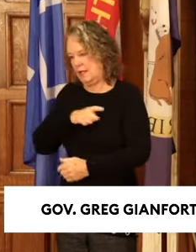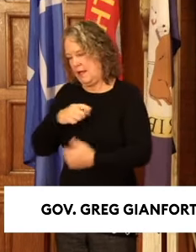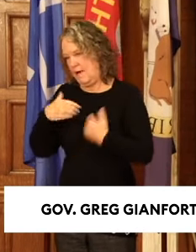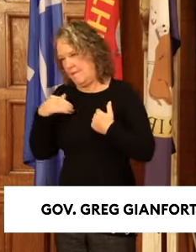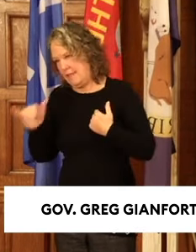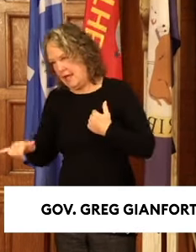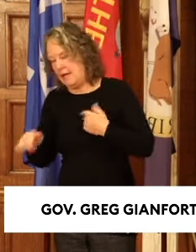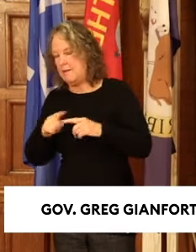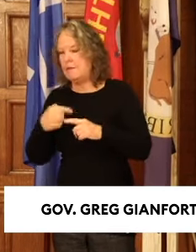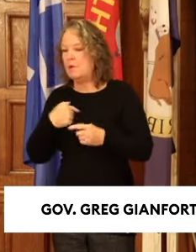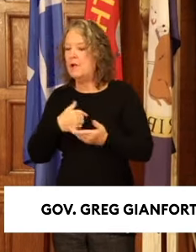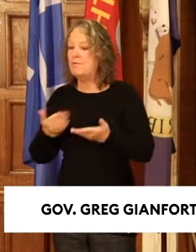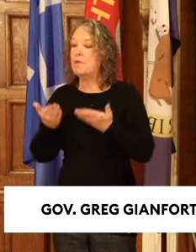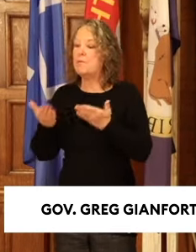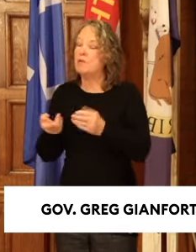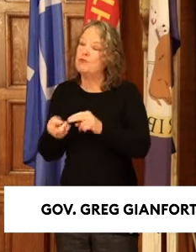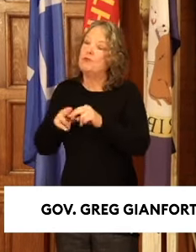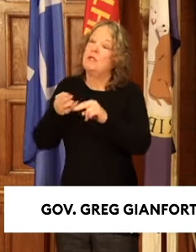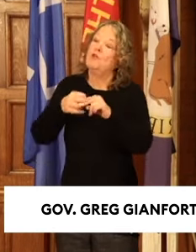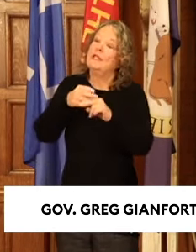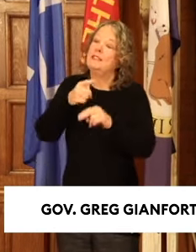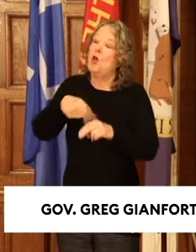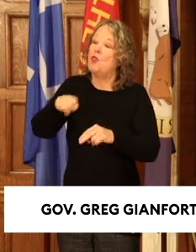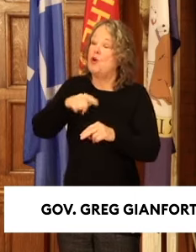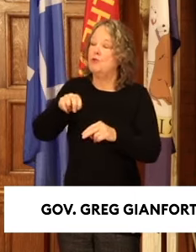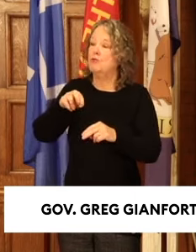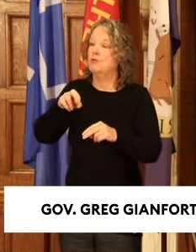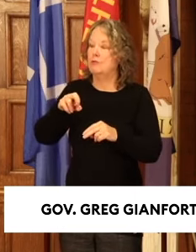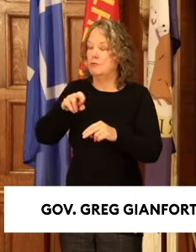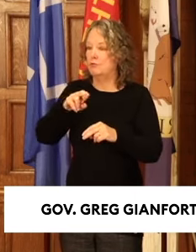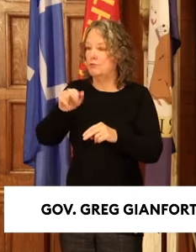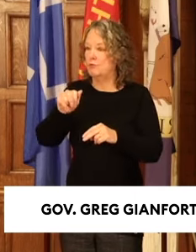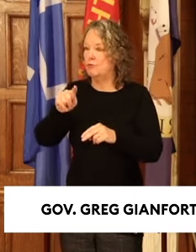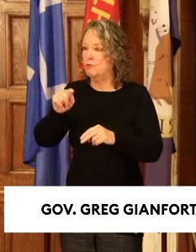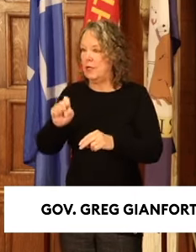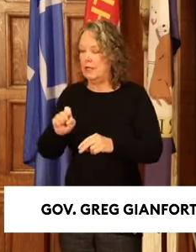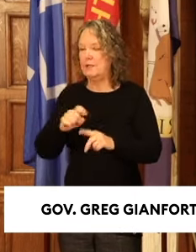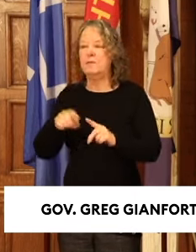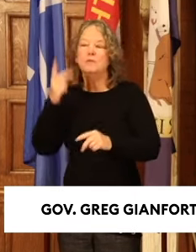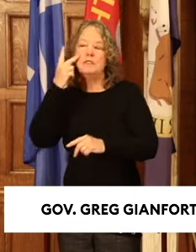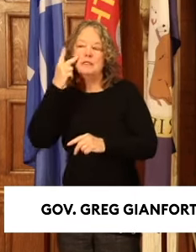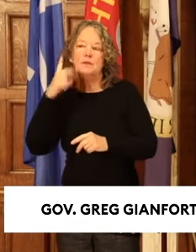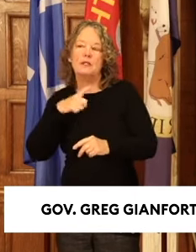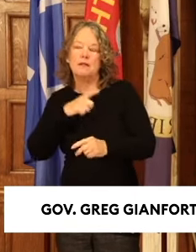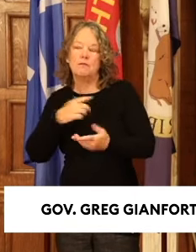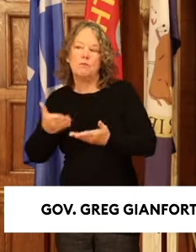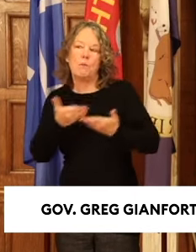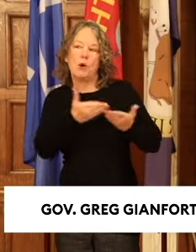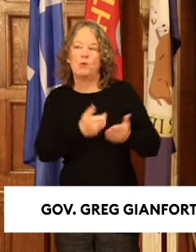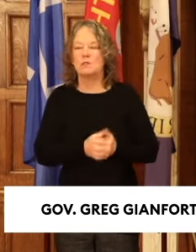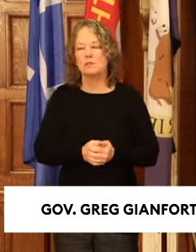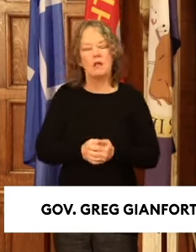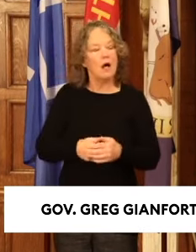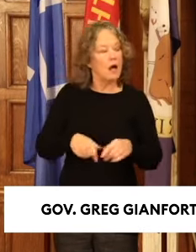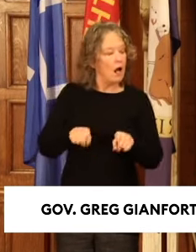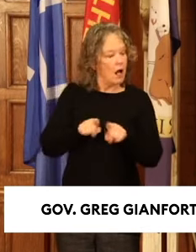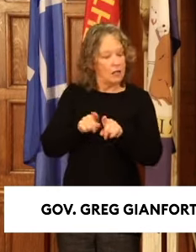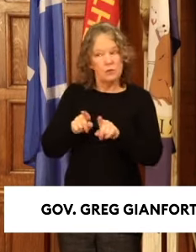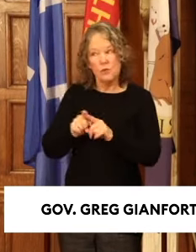in our budget, increasing those rates, and we'll see what the legislative process produces. And maybe just a quick follow-up on that. What,